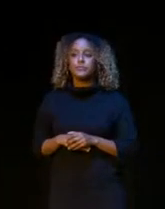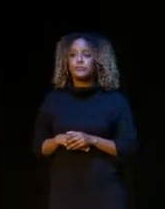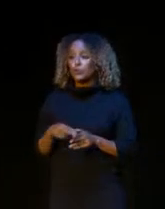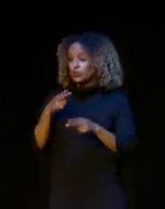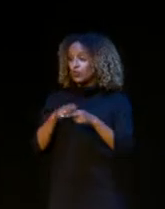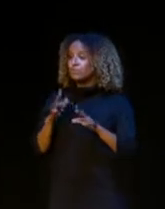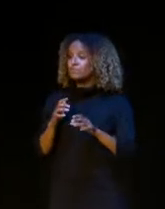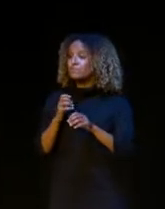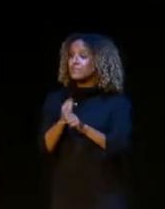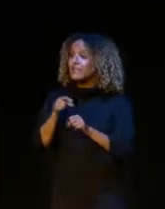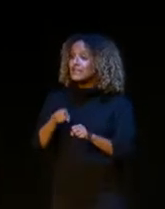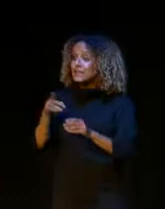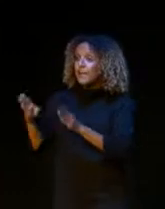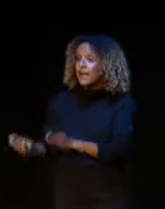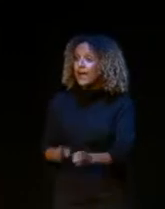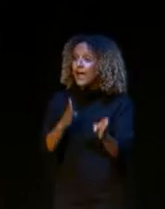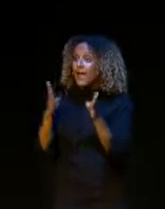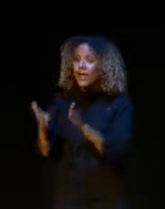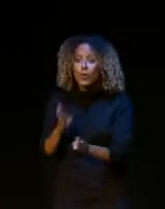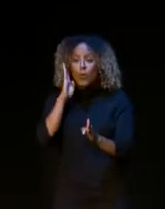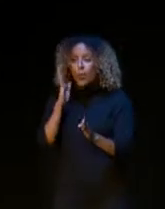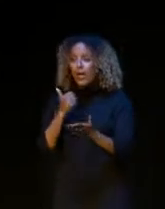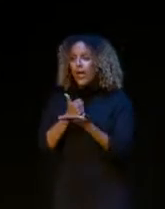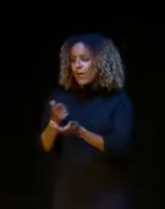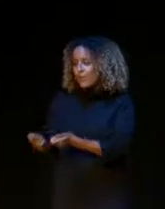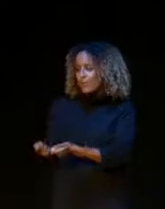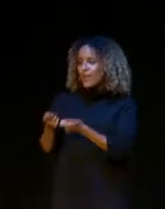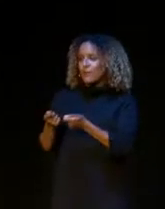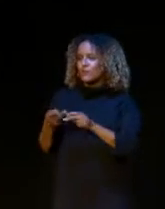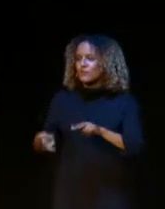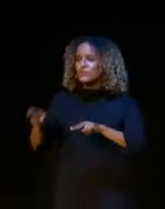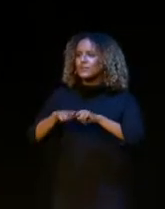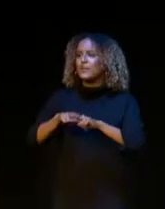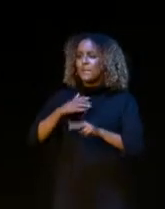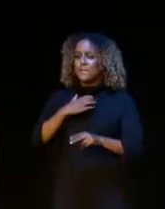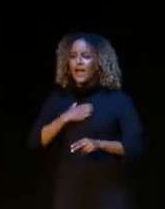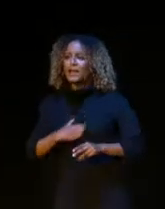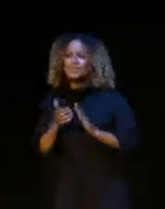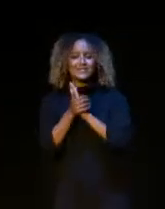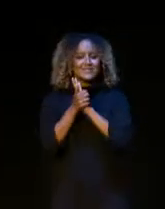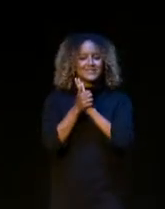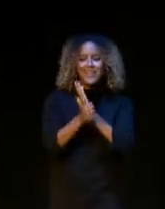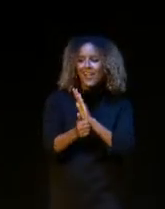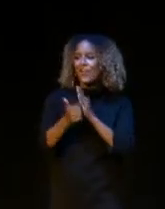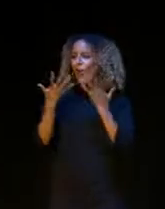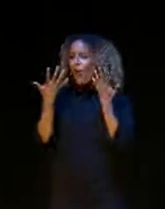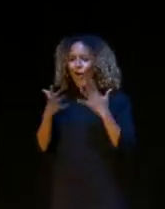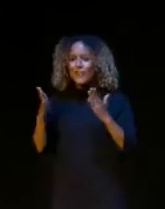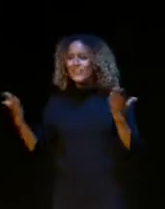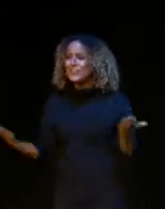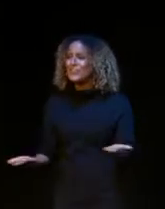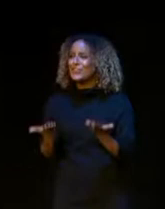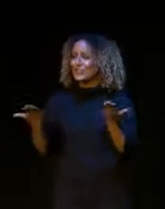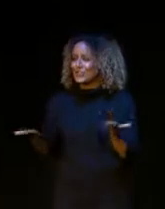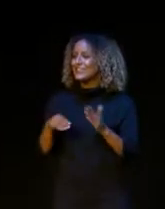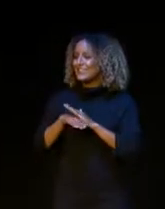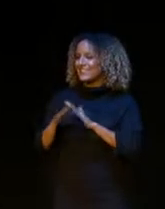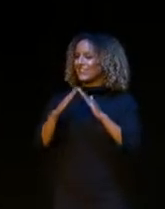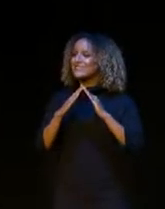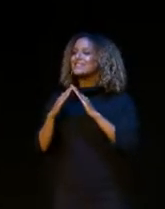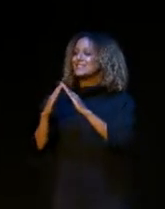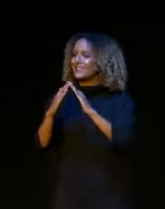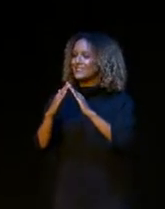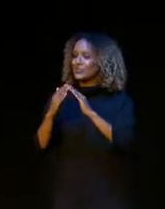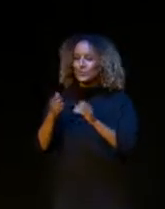short, this plan is going to help us leverage the resources, passion, and talents that already exist across our city